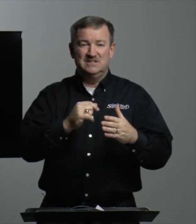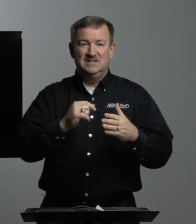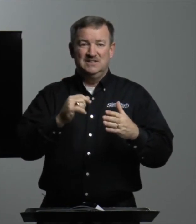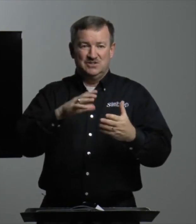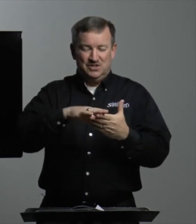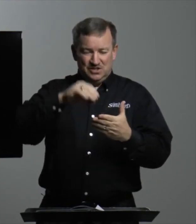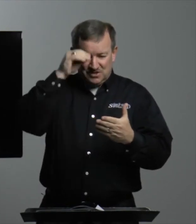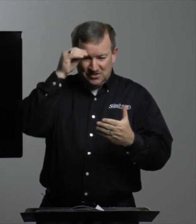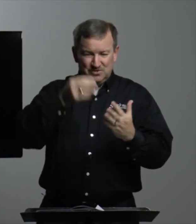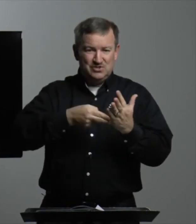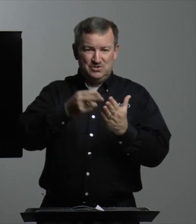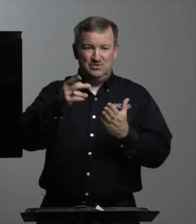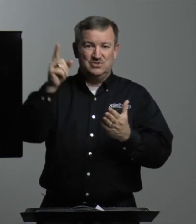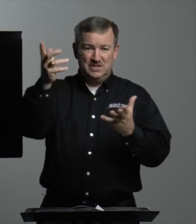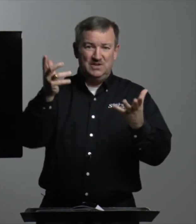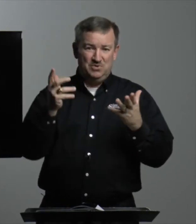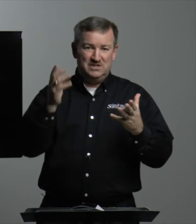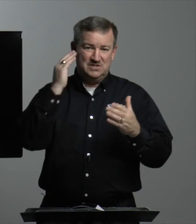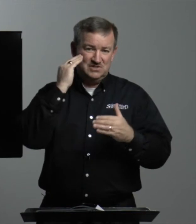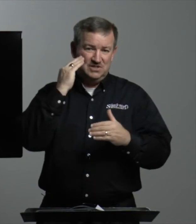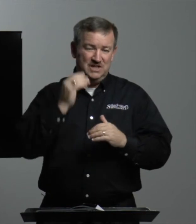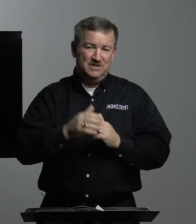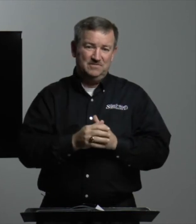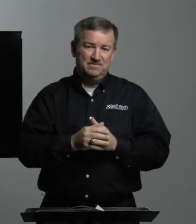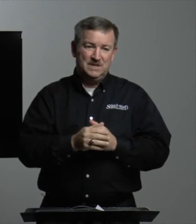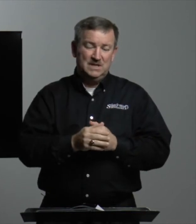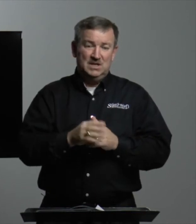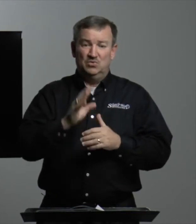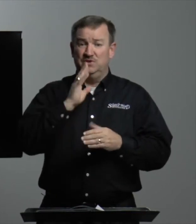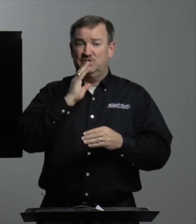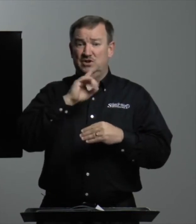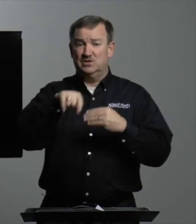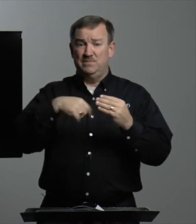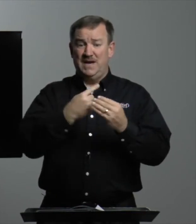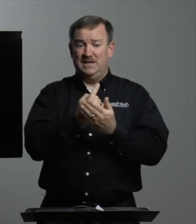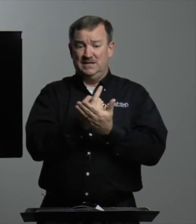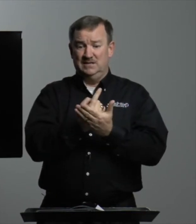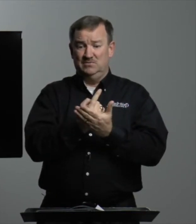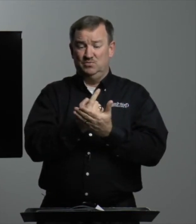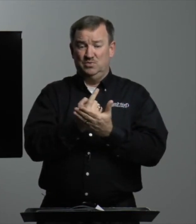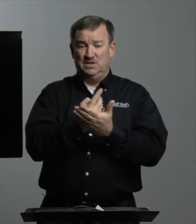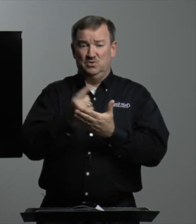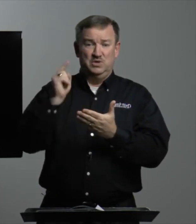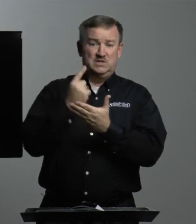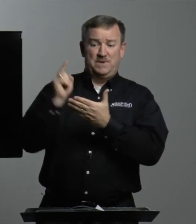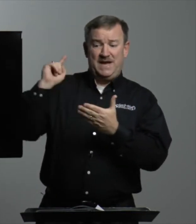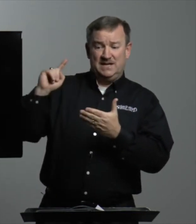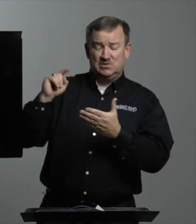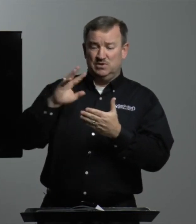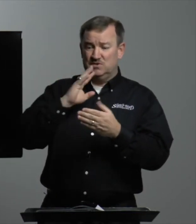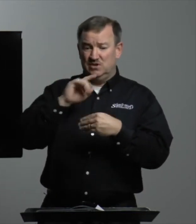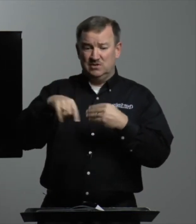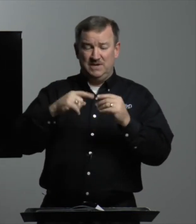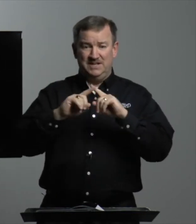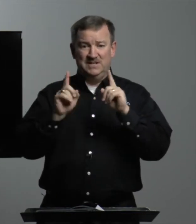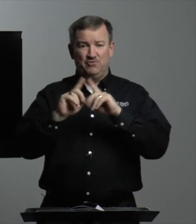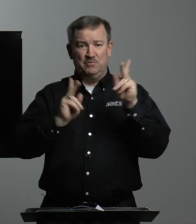to learn the truths that He wants us to know. We've talked about in the weeks past, we've talked about different